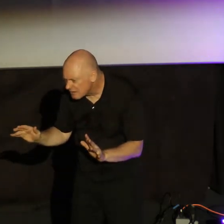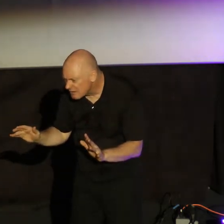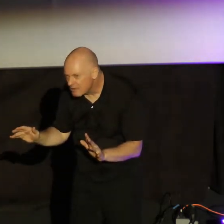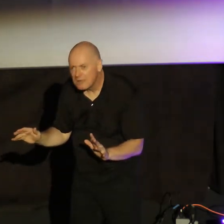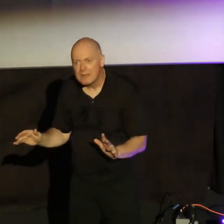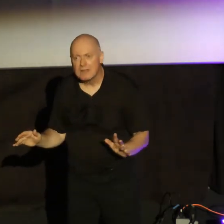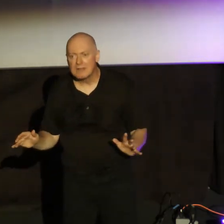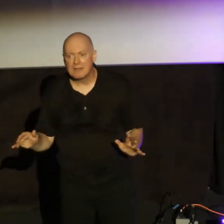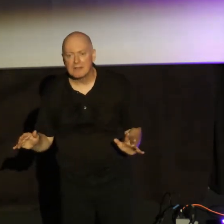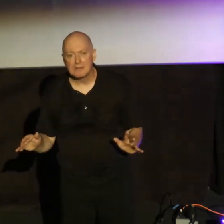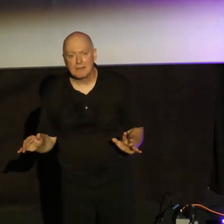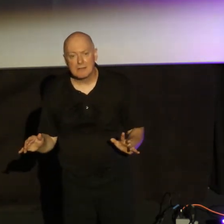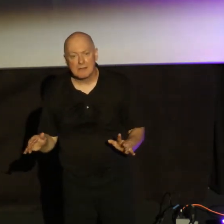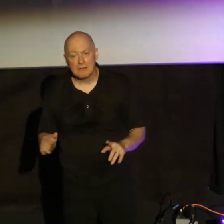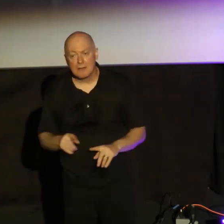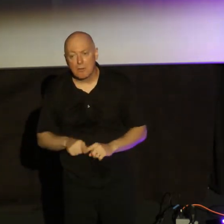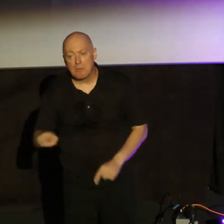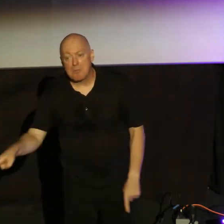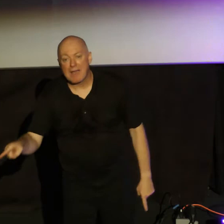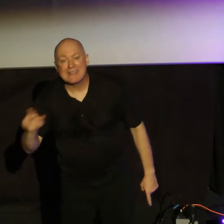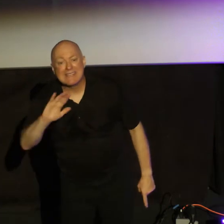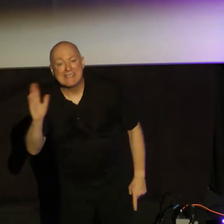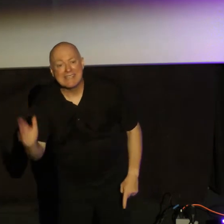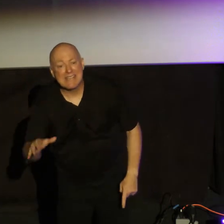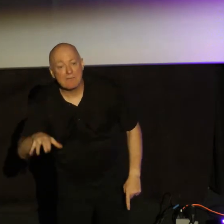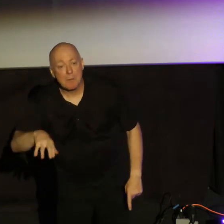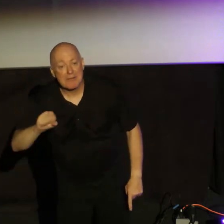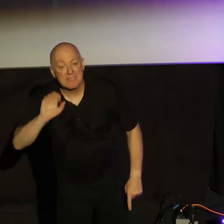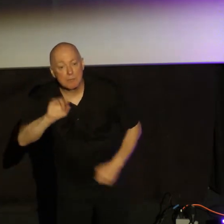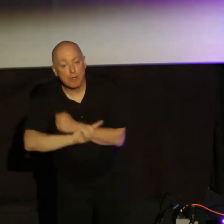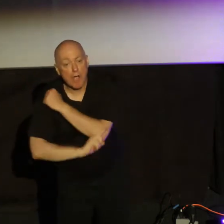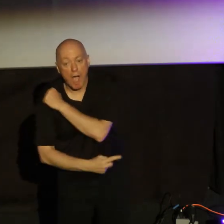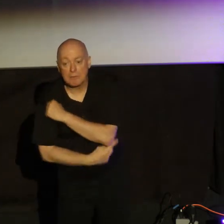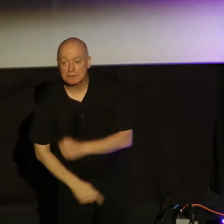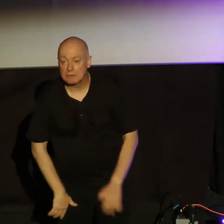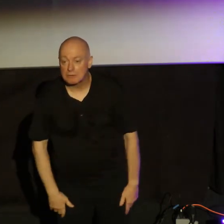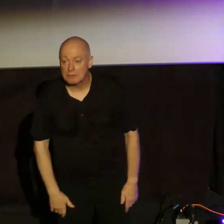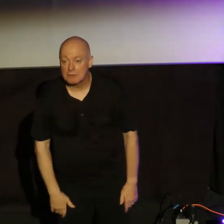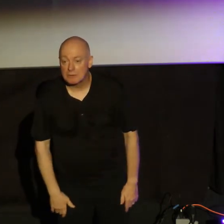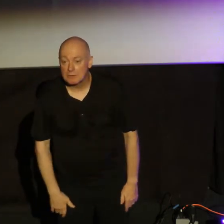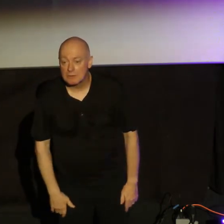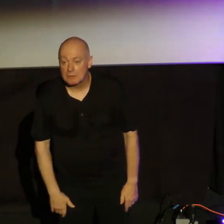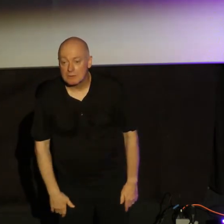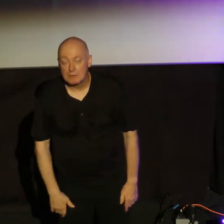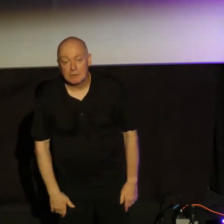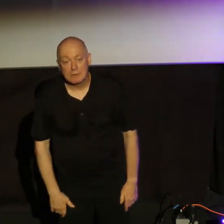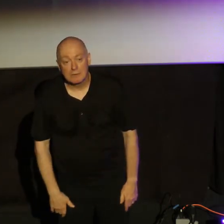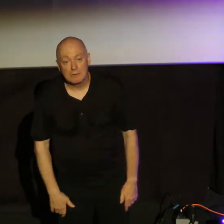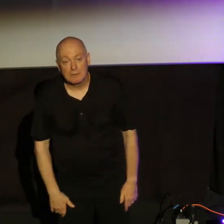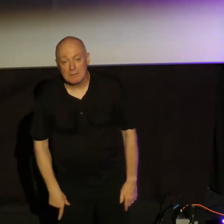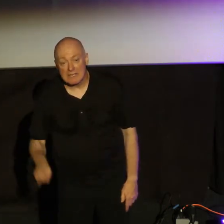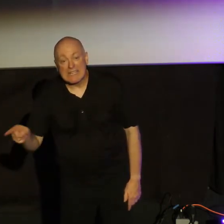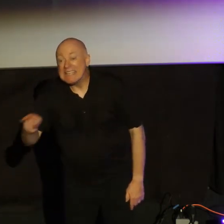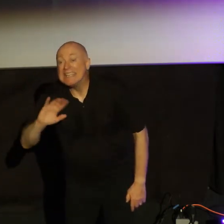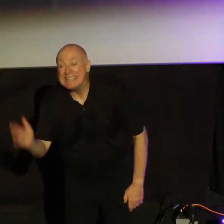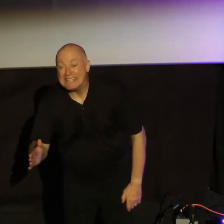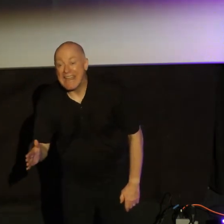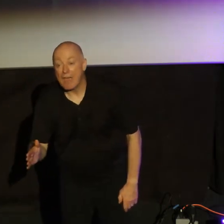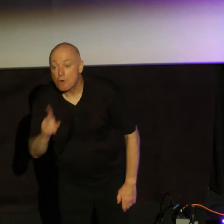But he never gets out and picks up your garbage. In he never goes anywhere. He never actually fires up the truck